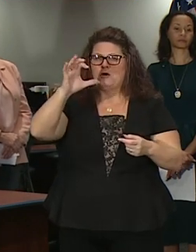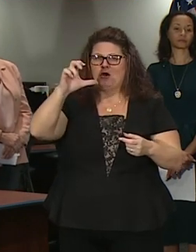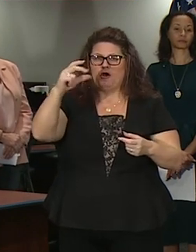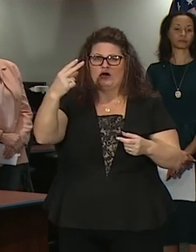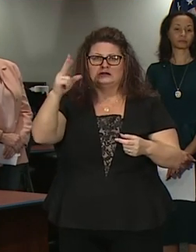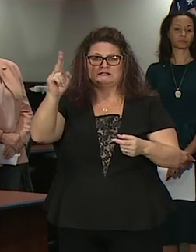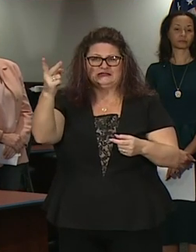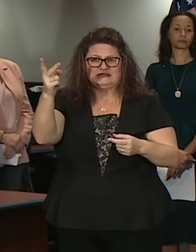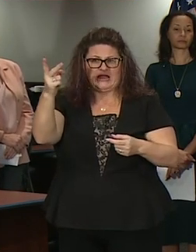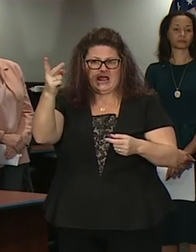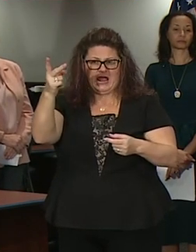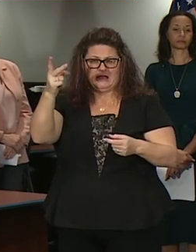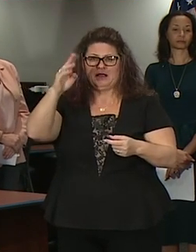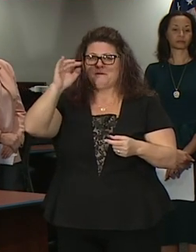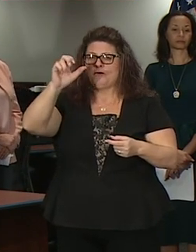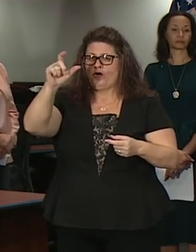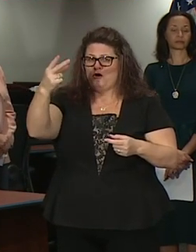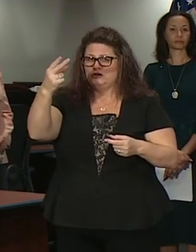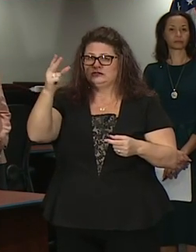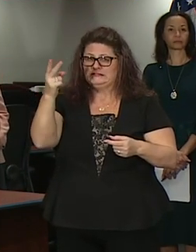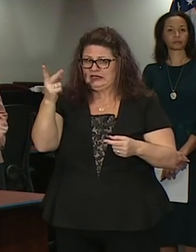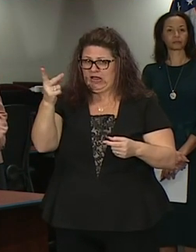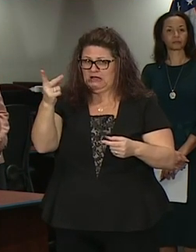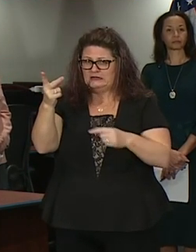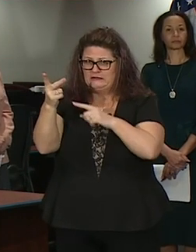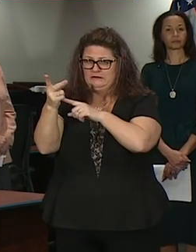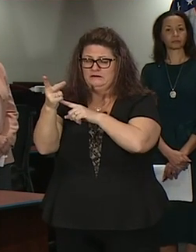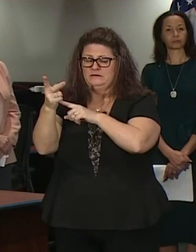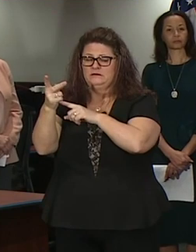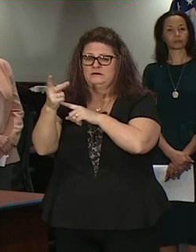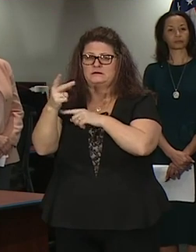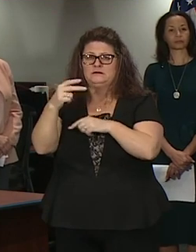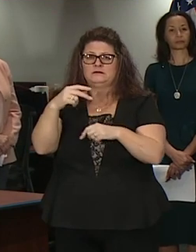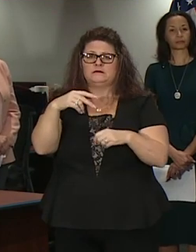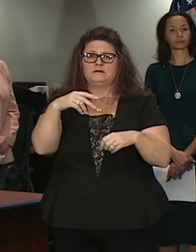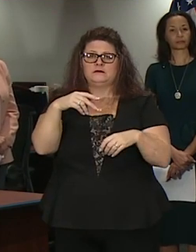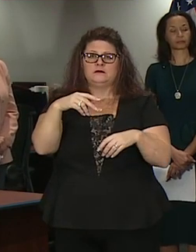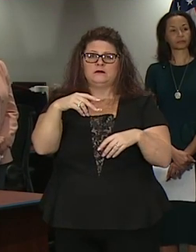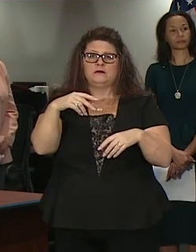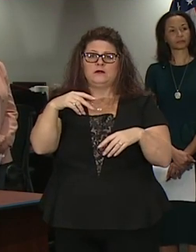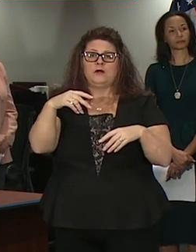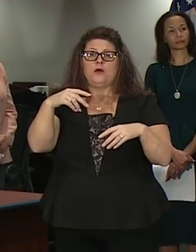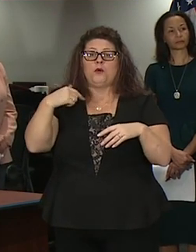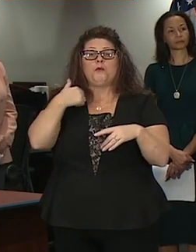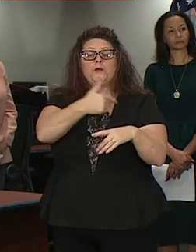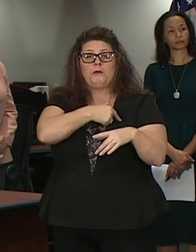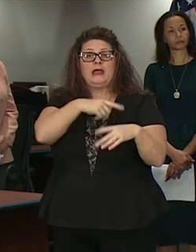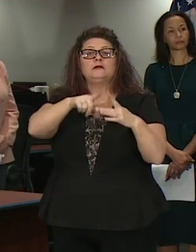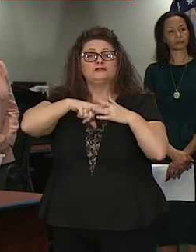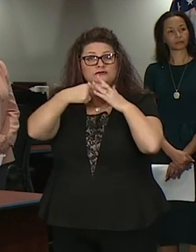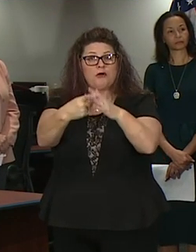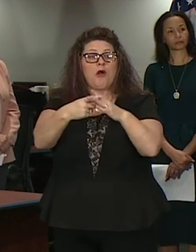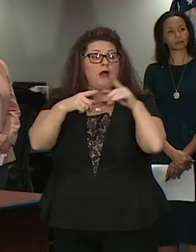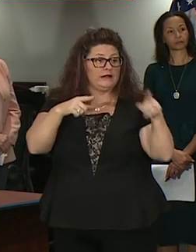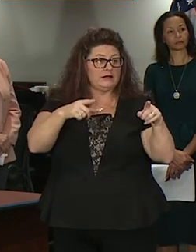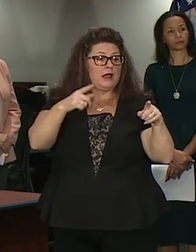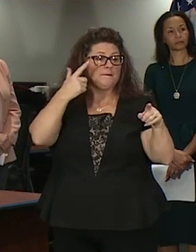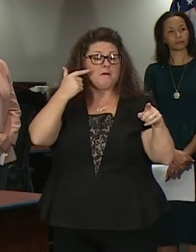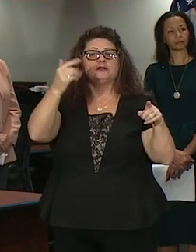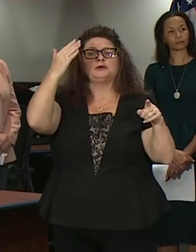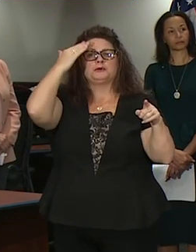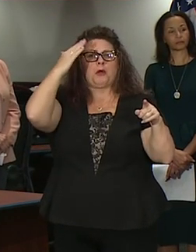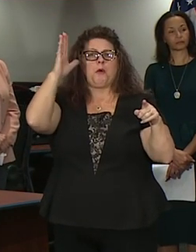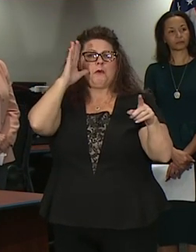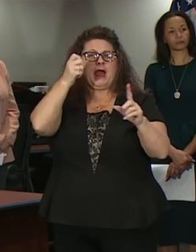and as I said before these have had the anticipated impact but we know from